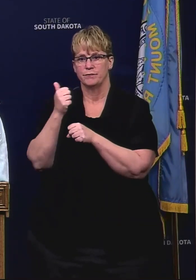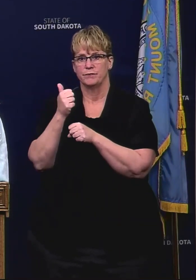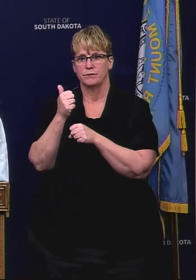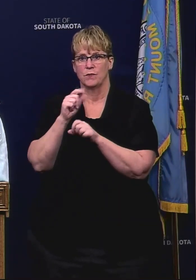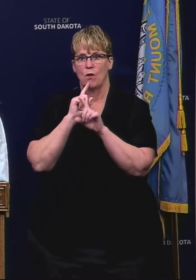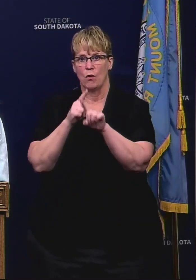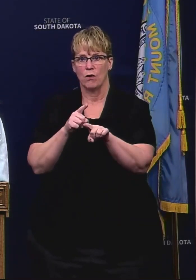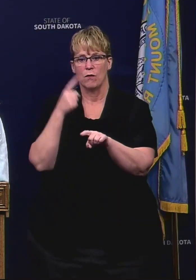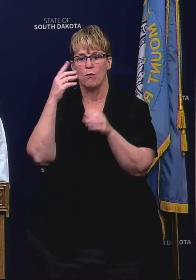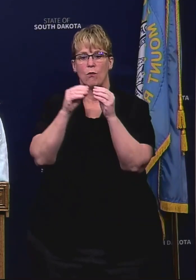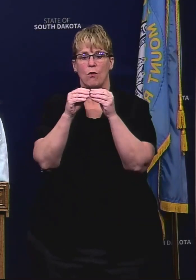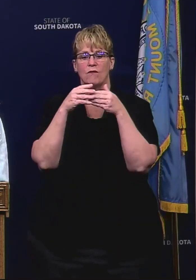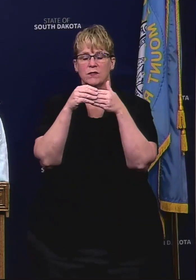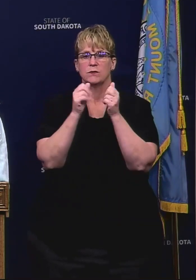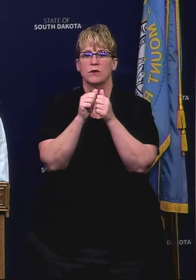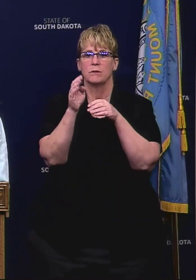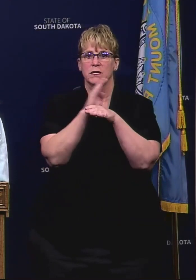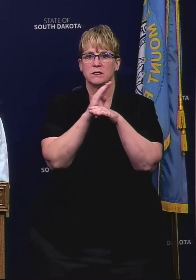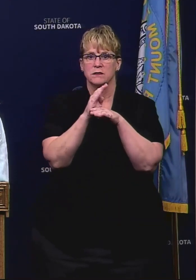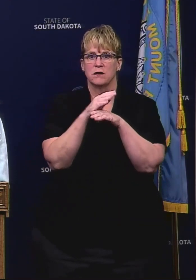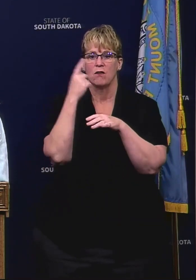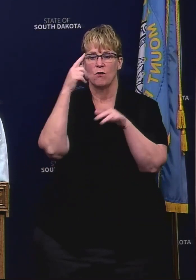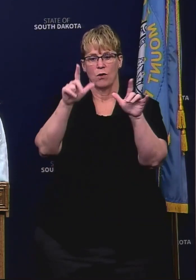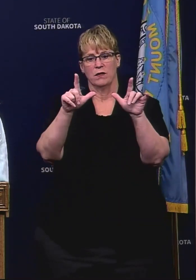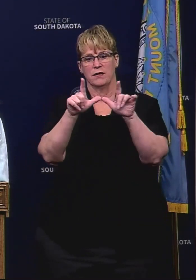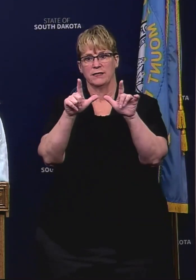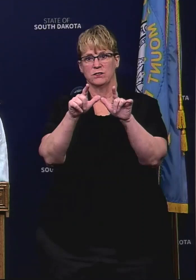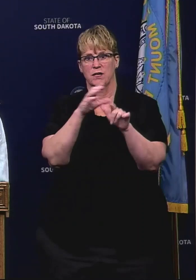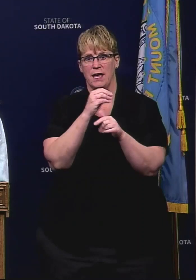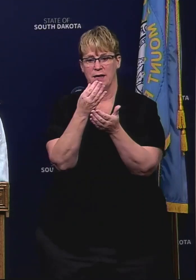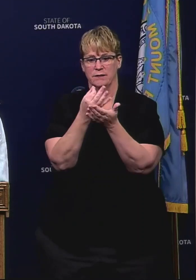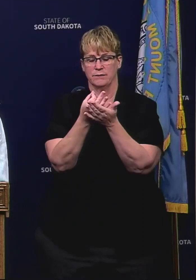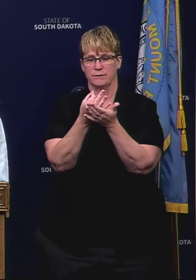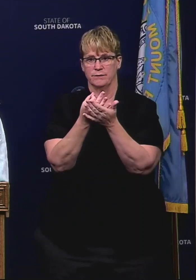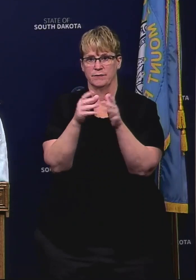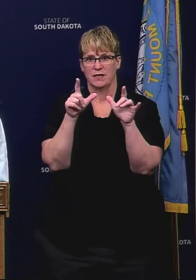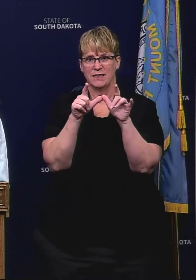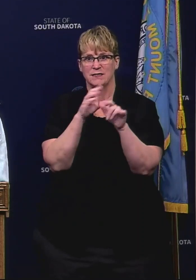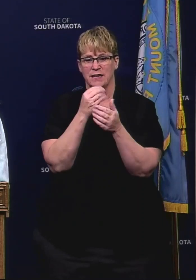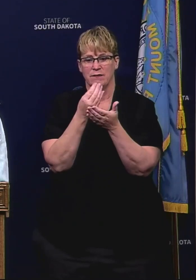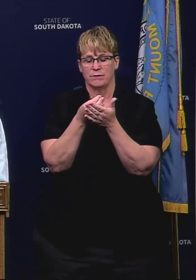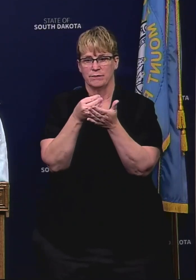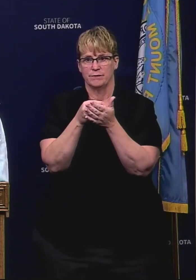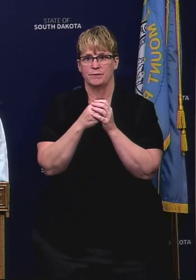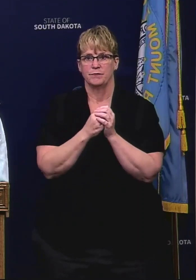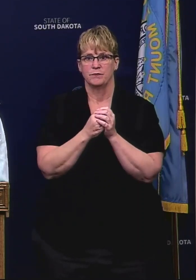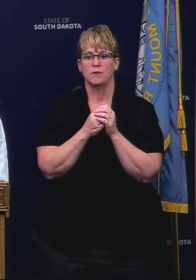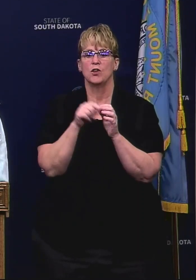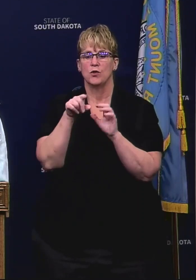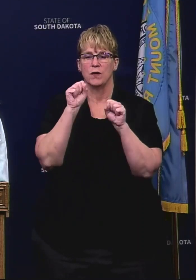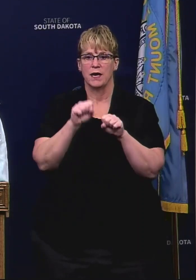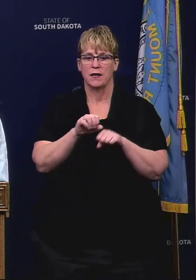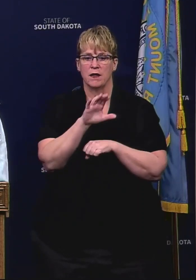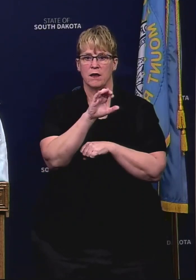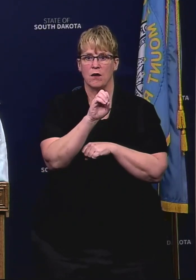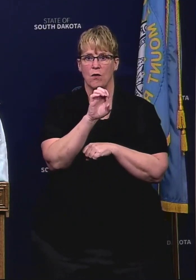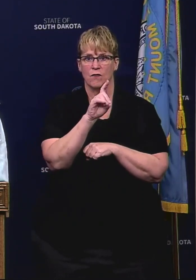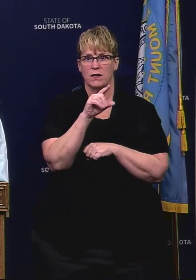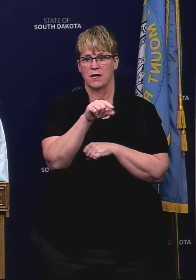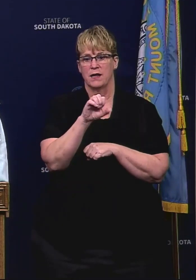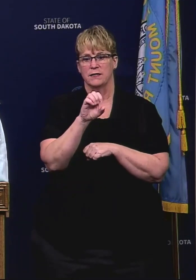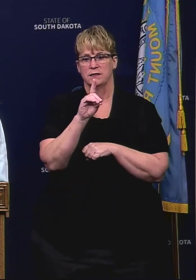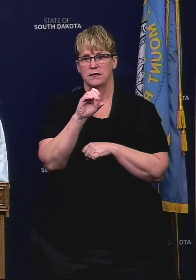flexibility to businesses as it relates to licenses and financial statements. Details of that can be found on covid